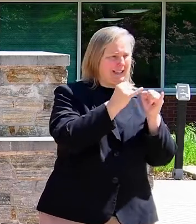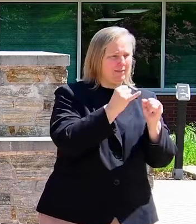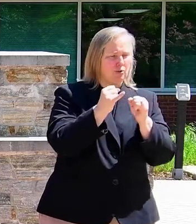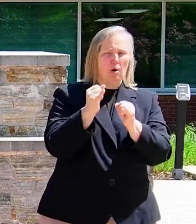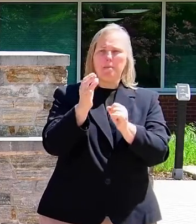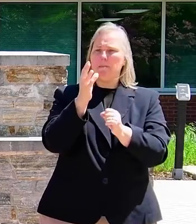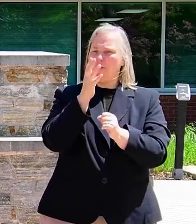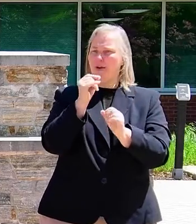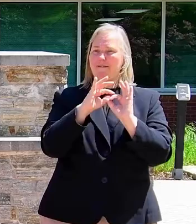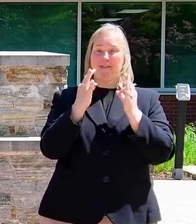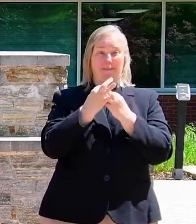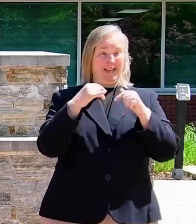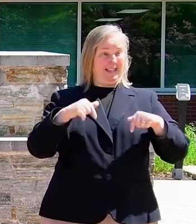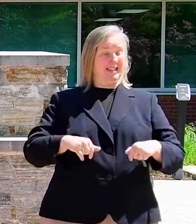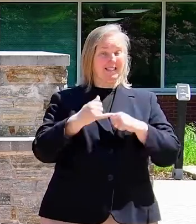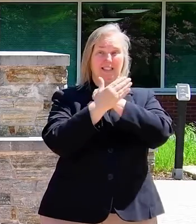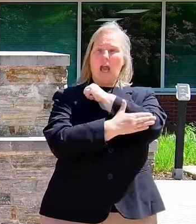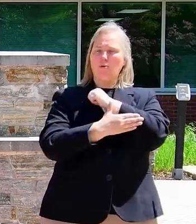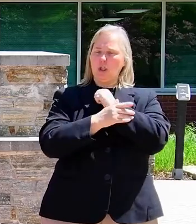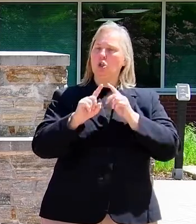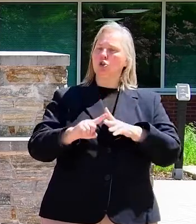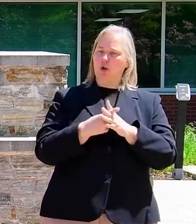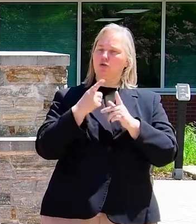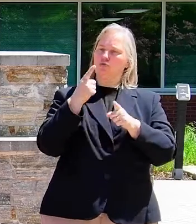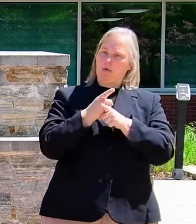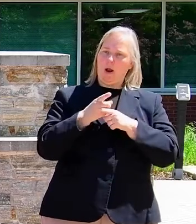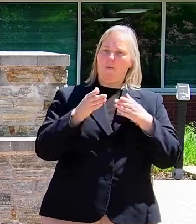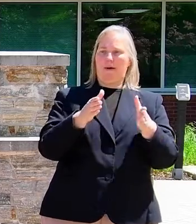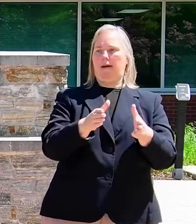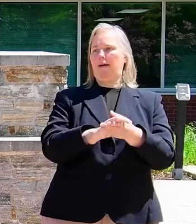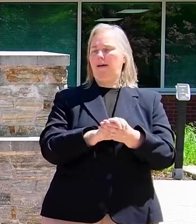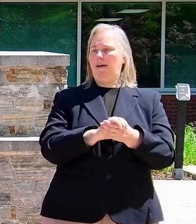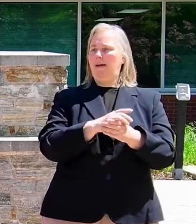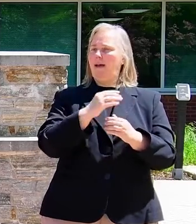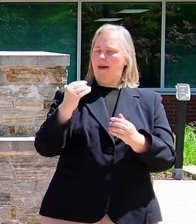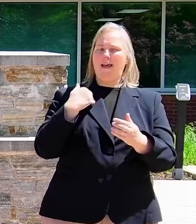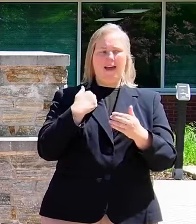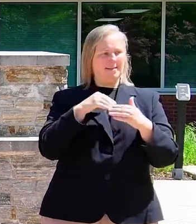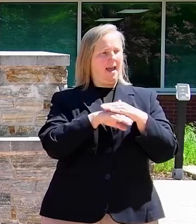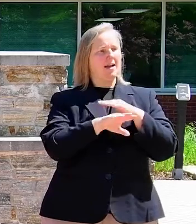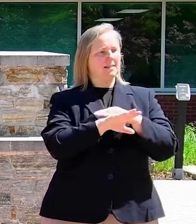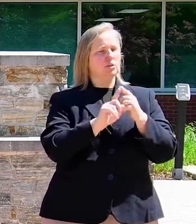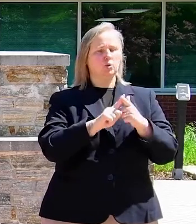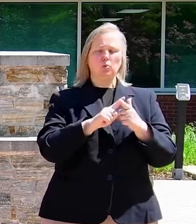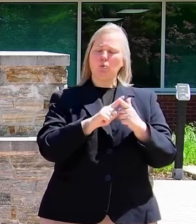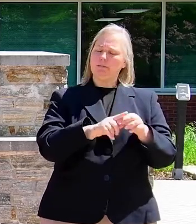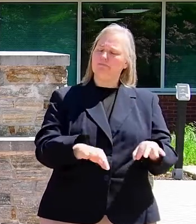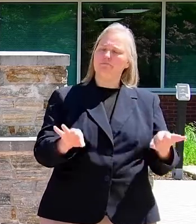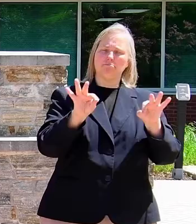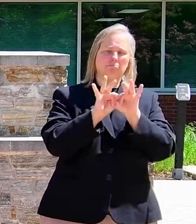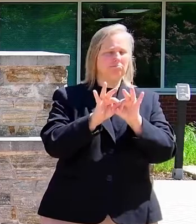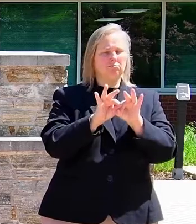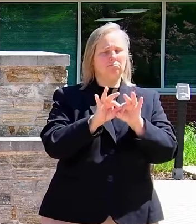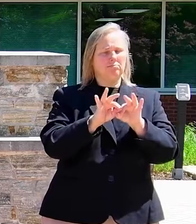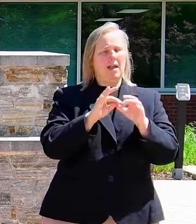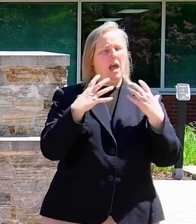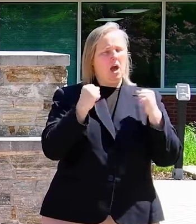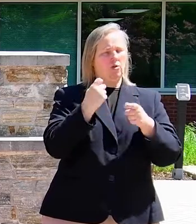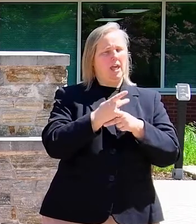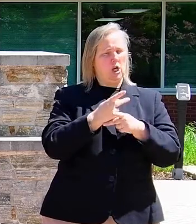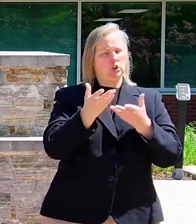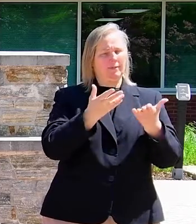in this county starts off on the right foot and has access to needed vital health care services,